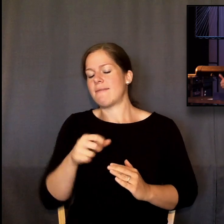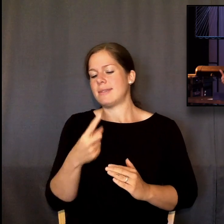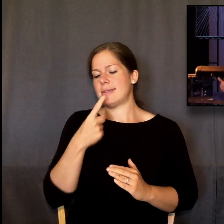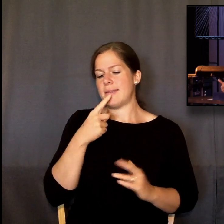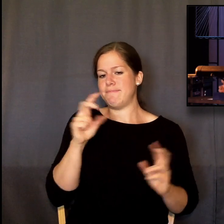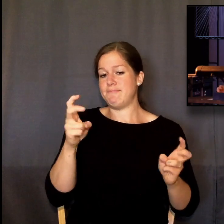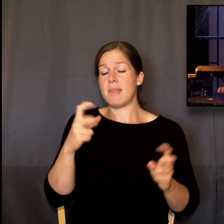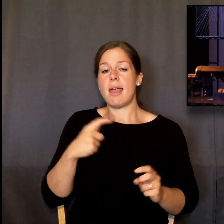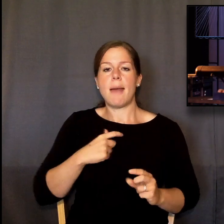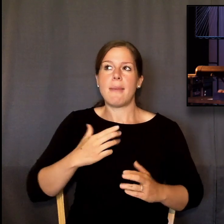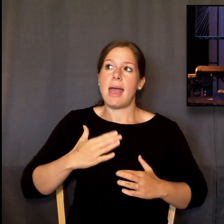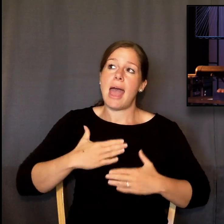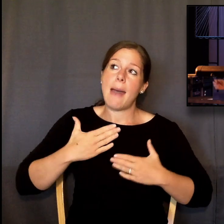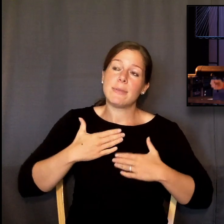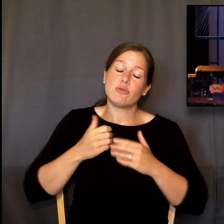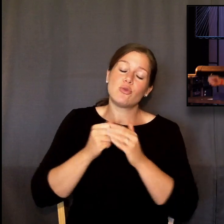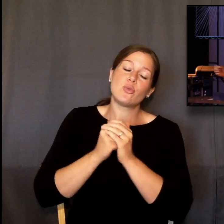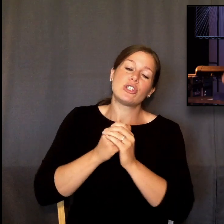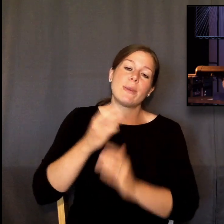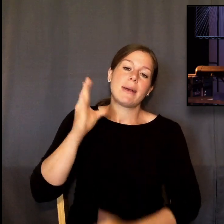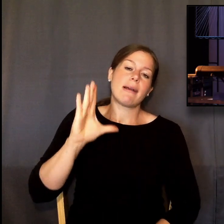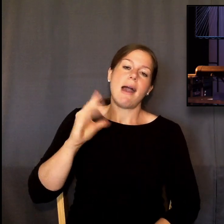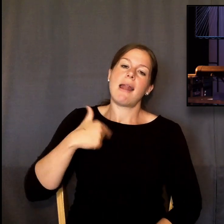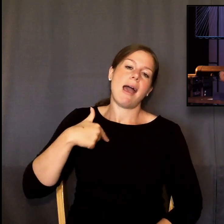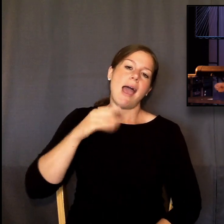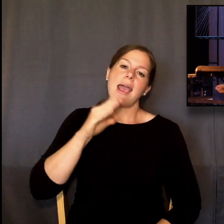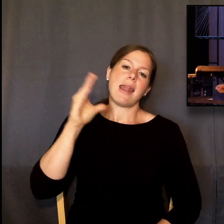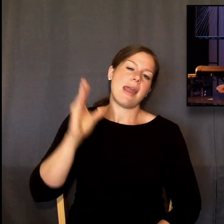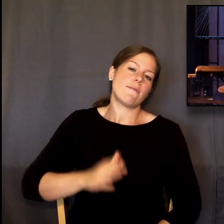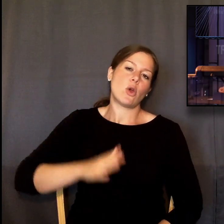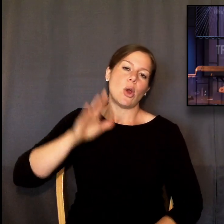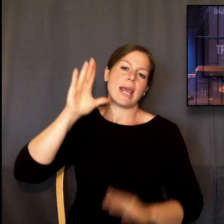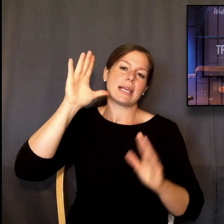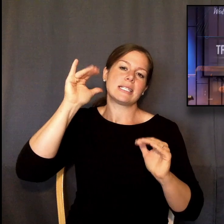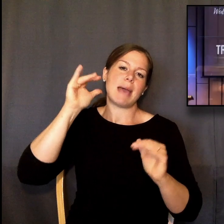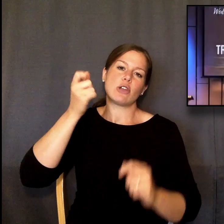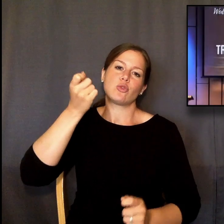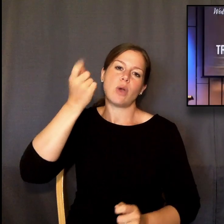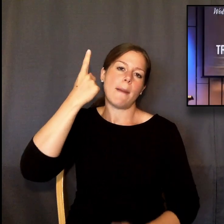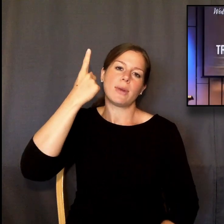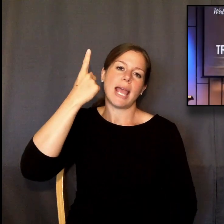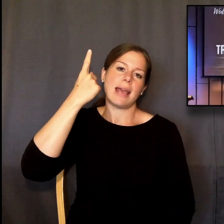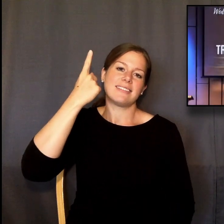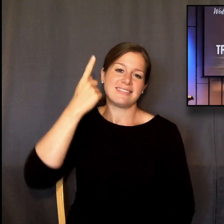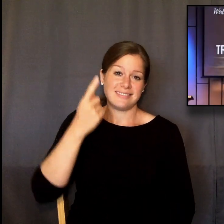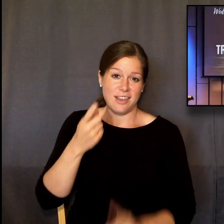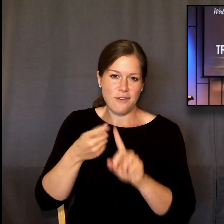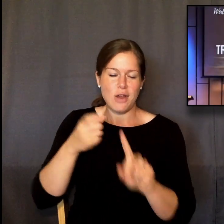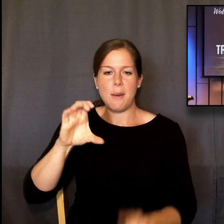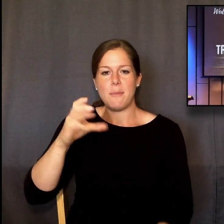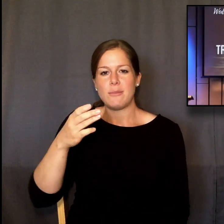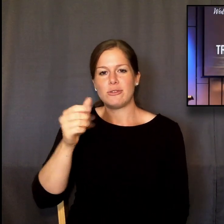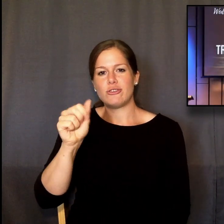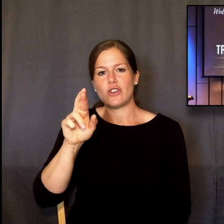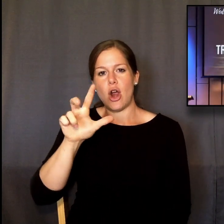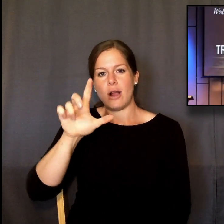happy to worship a God I never expect to comprehend. And that's Charles Spurgeon. He said that. And you know what?